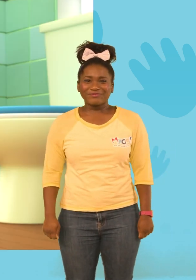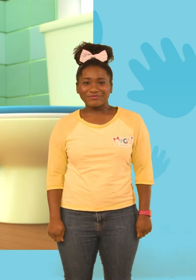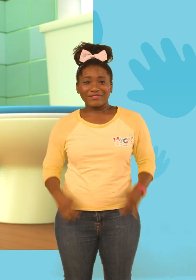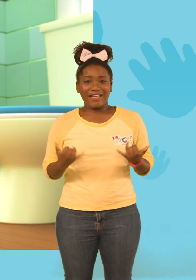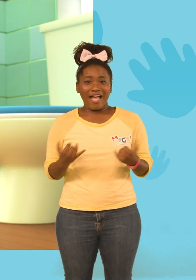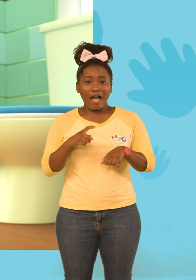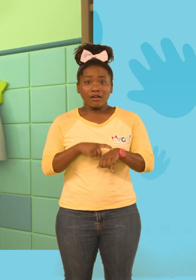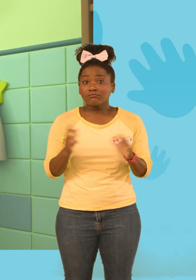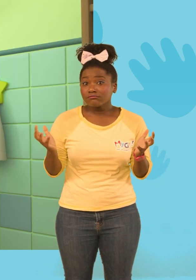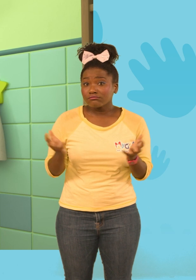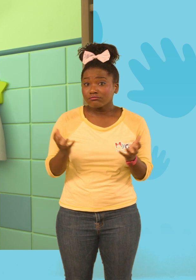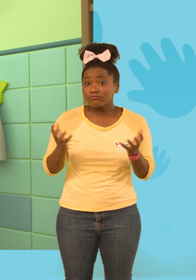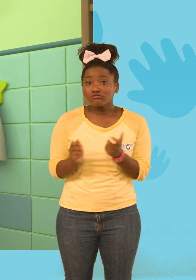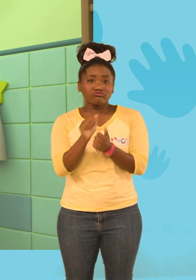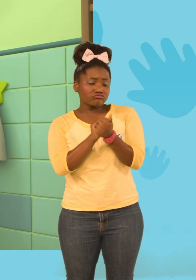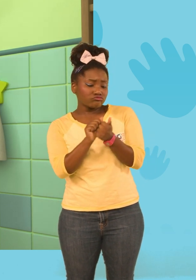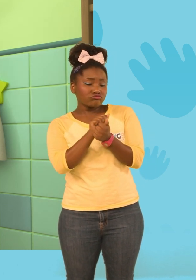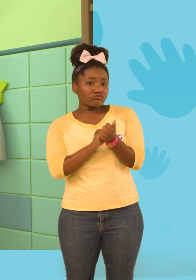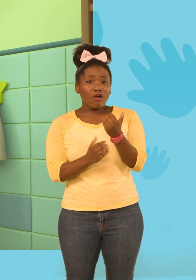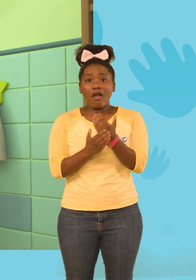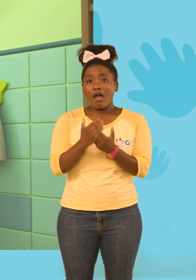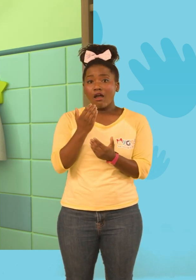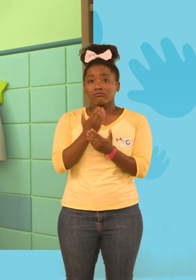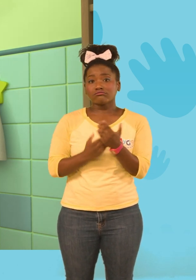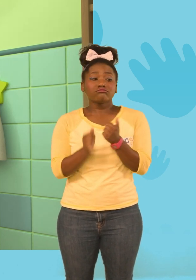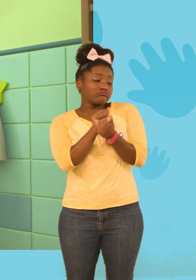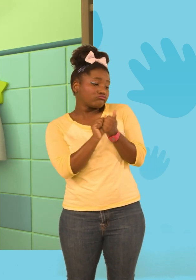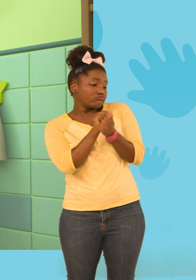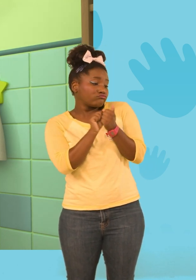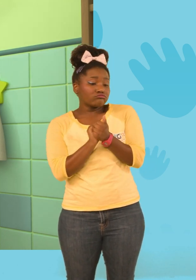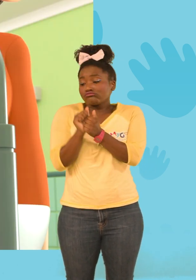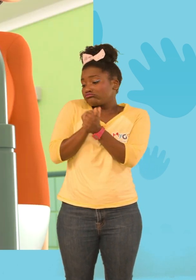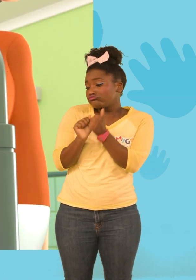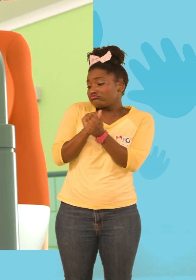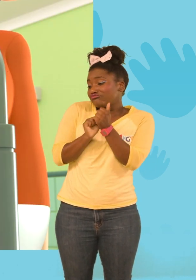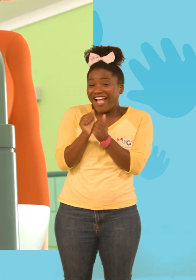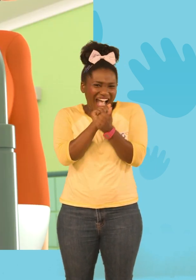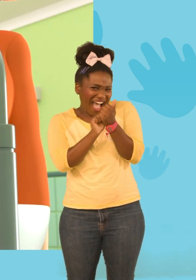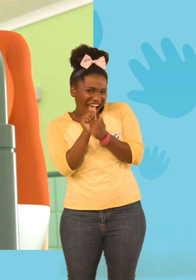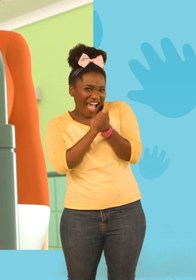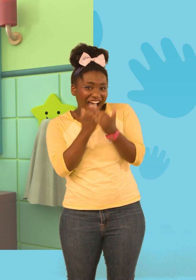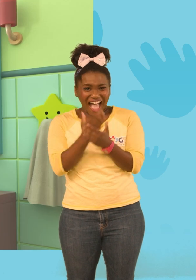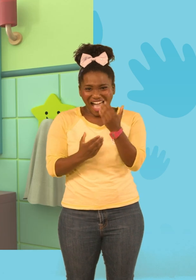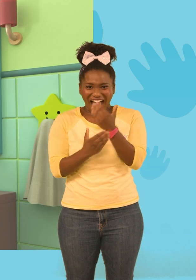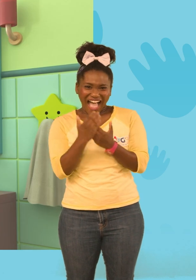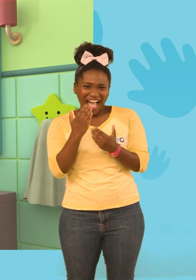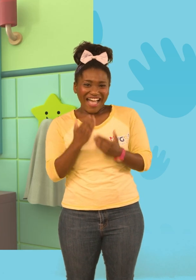Now it's time to wash your hands Wash, wash, wash, wash your hands